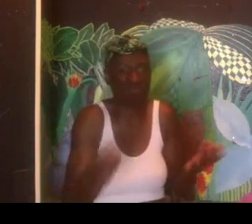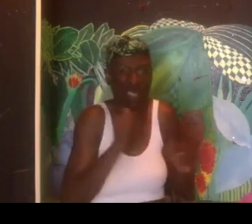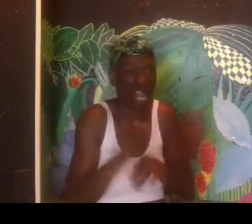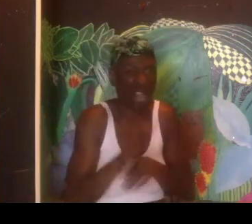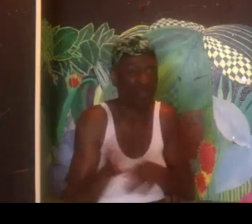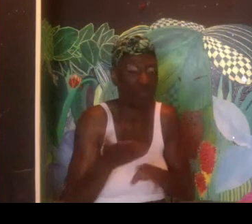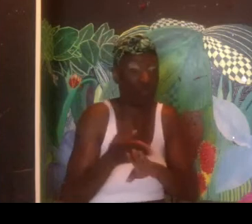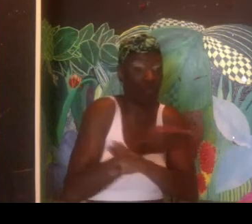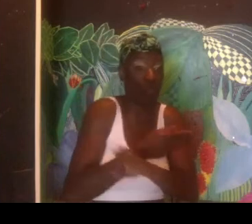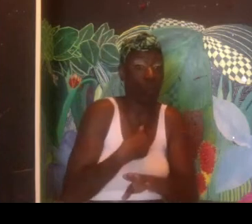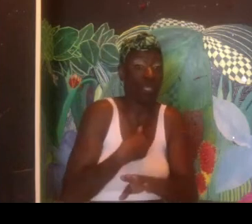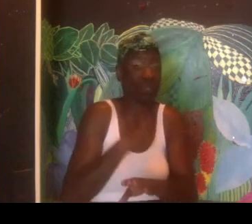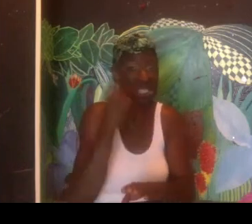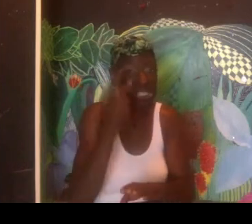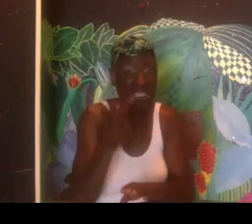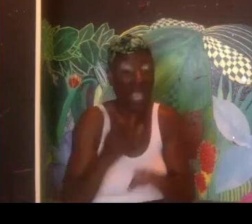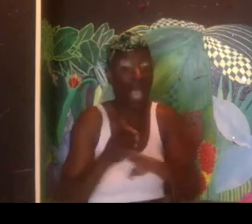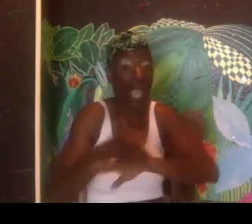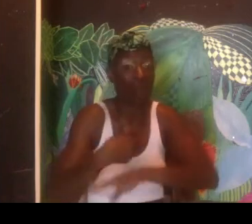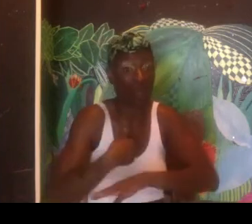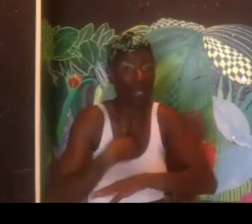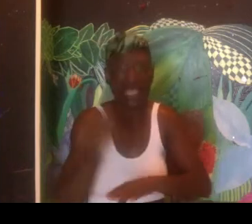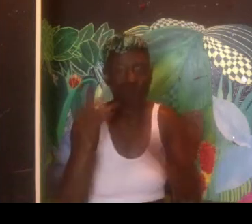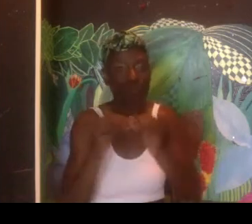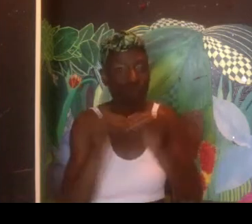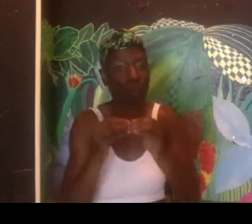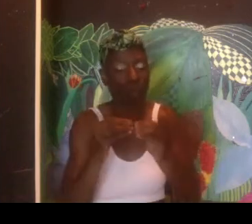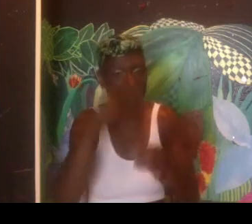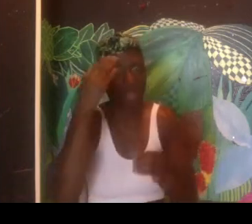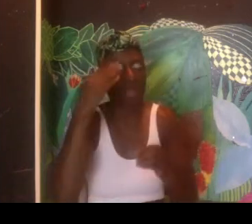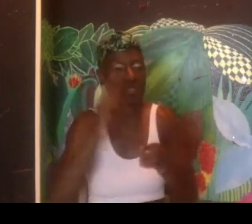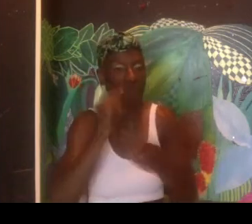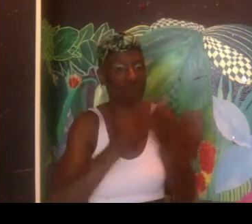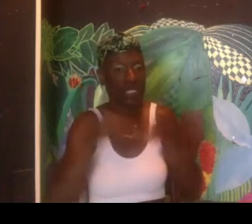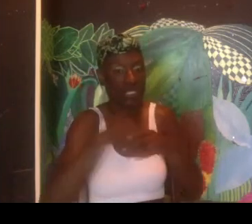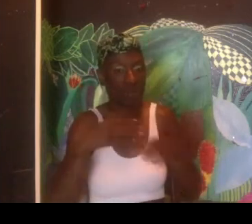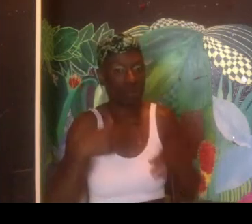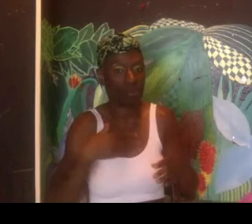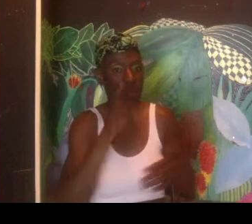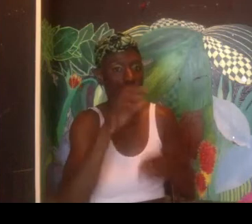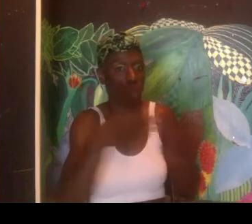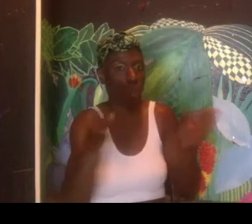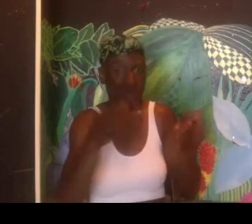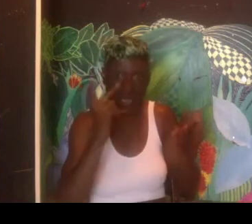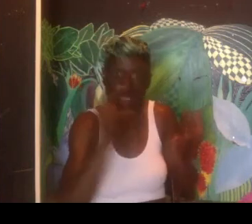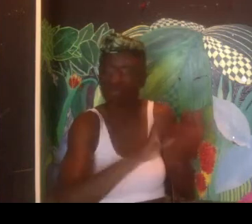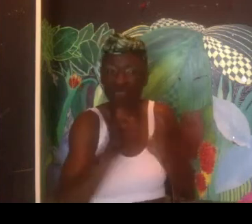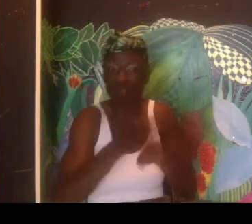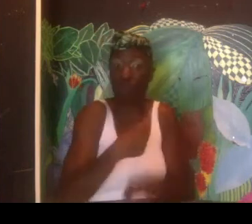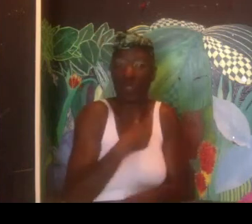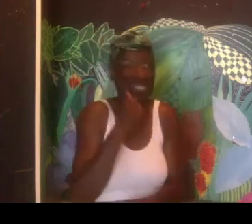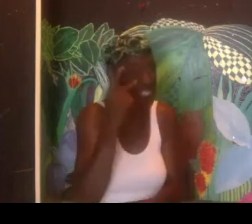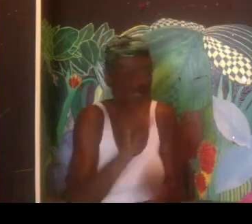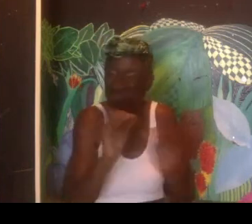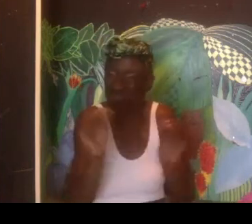gap in Black Deaf arts. There wasn't very much. And before me, I haven't seen any. But since I was in that production, I've